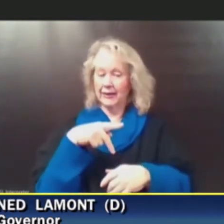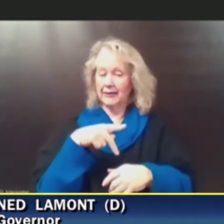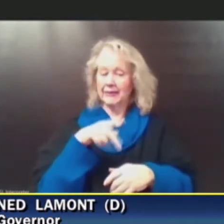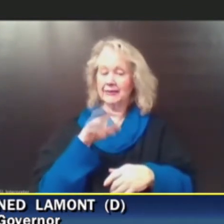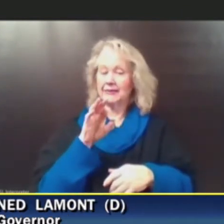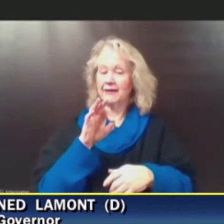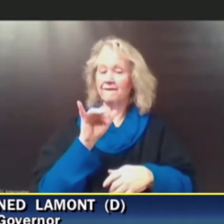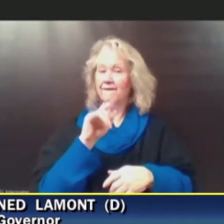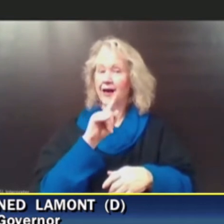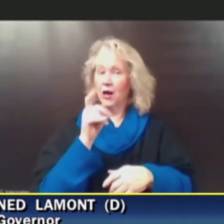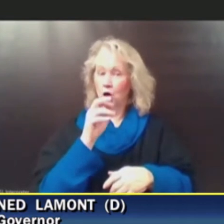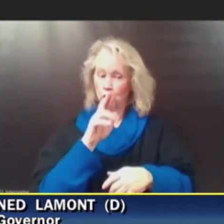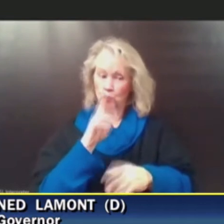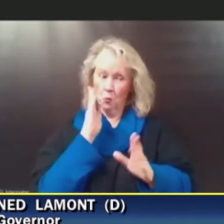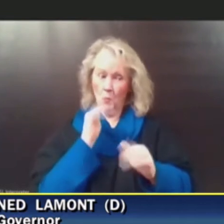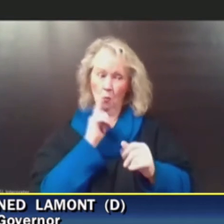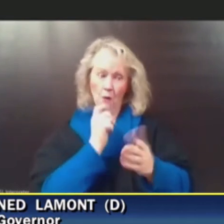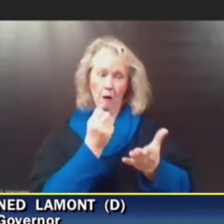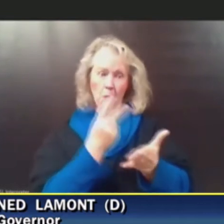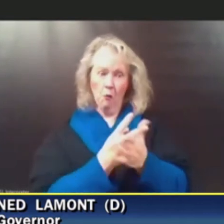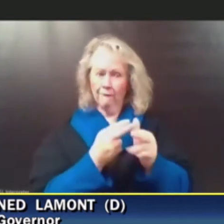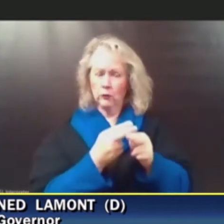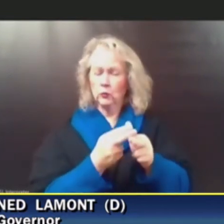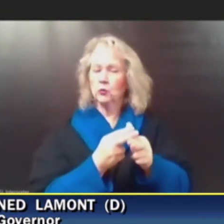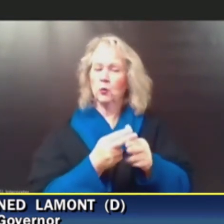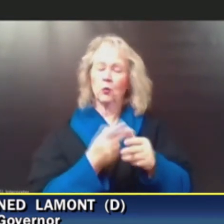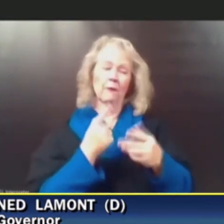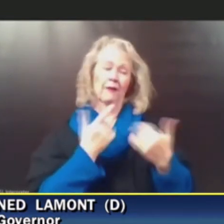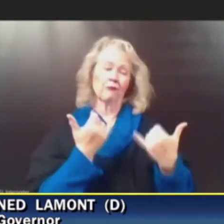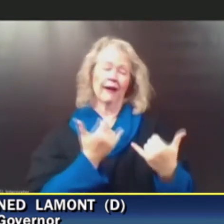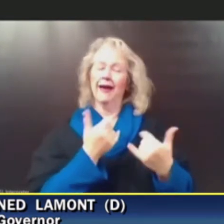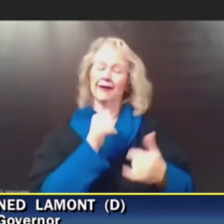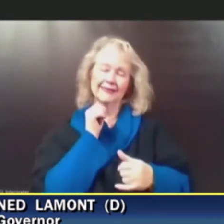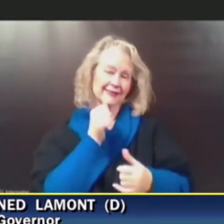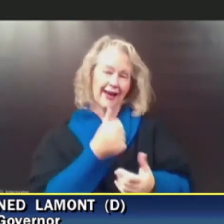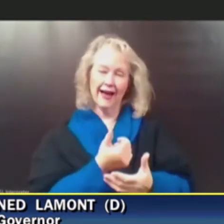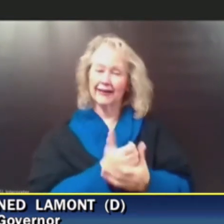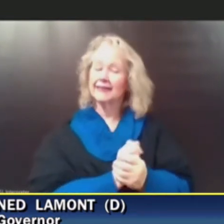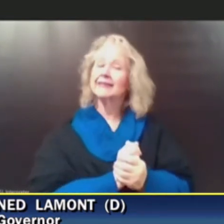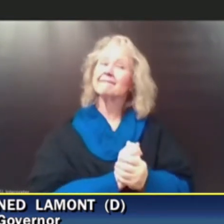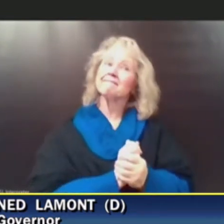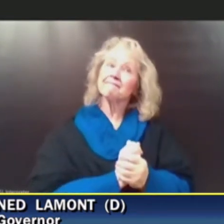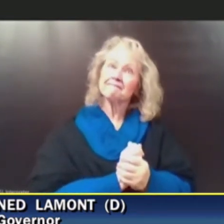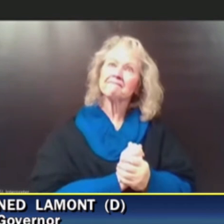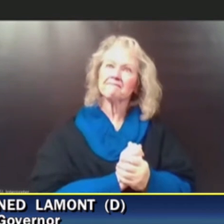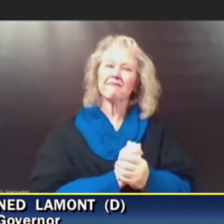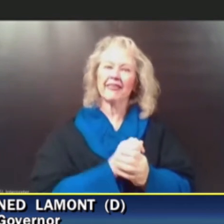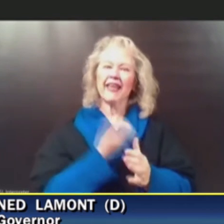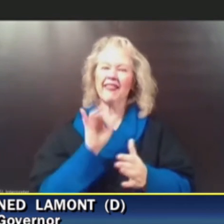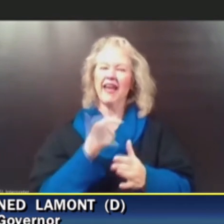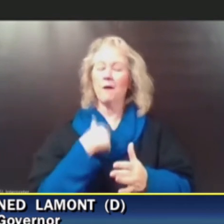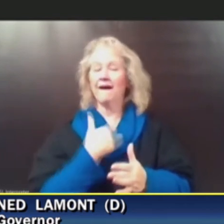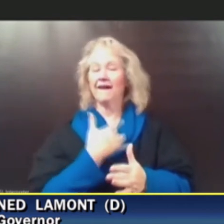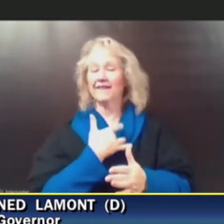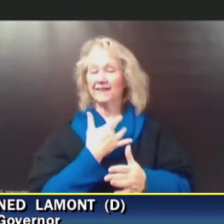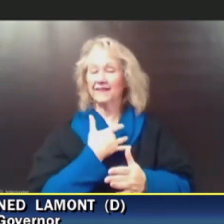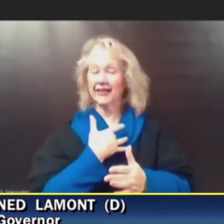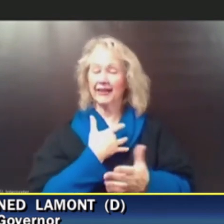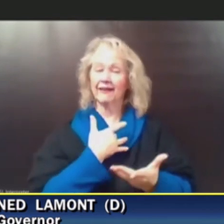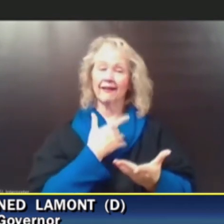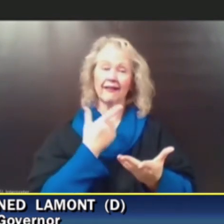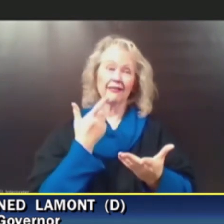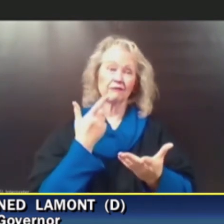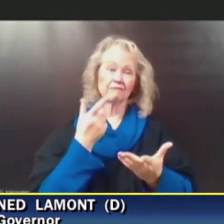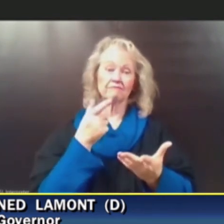being okayed over the next few weeks, but it's not okay now. And that's why my hunch is Manisha will suggest to those